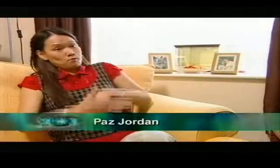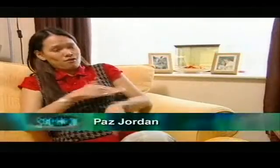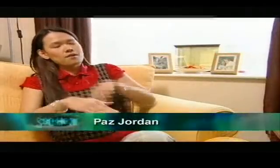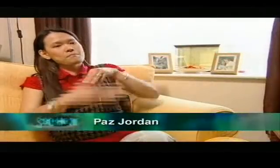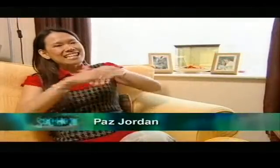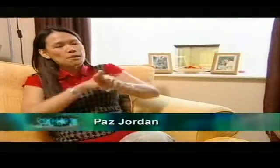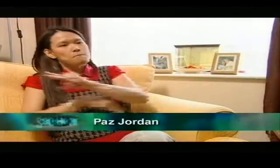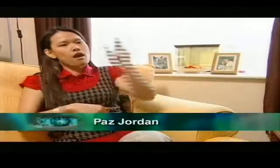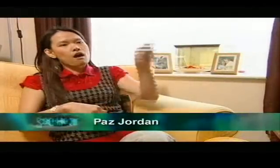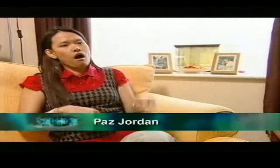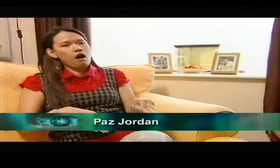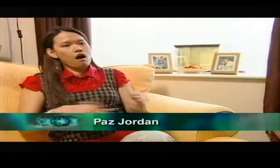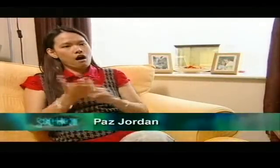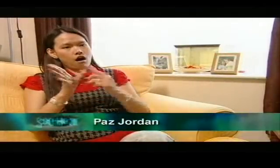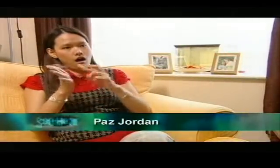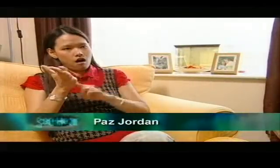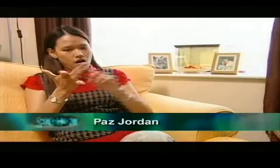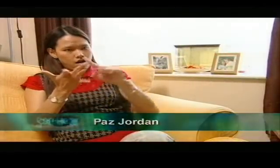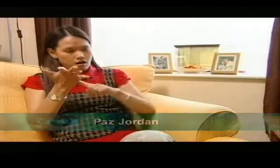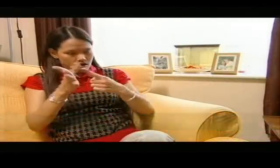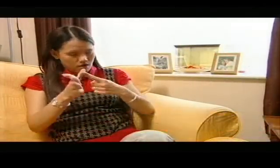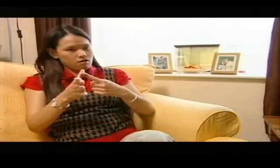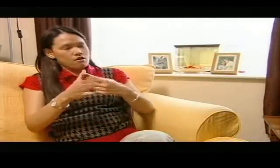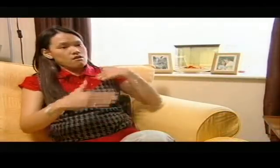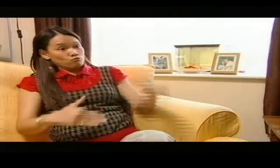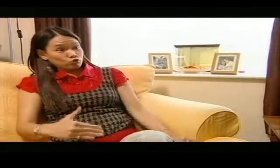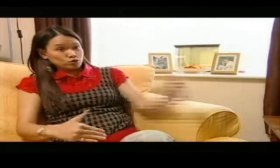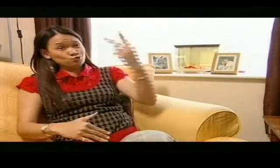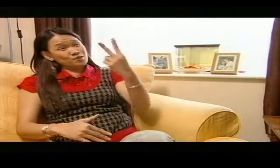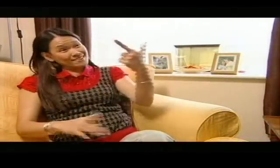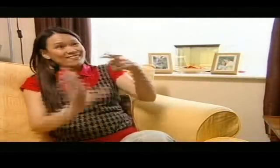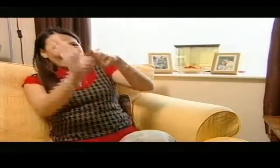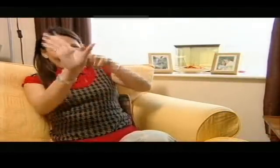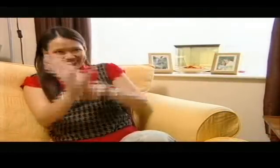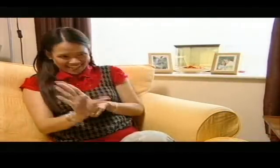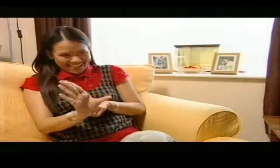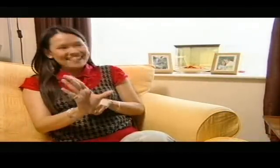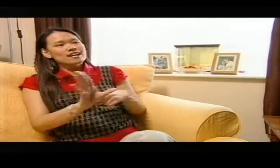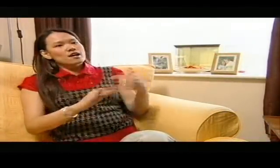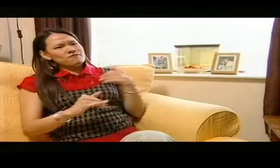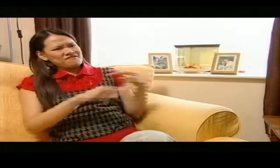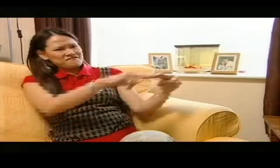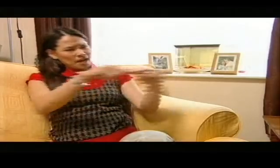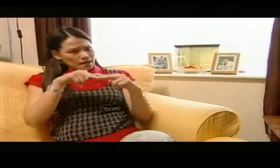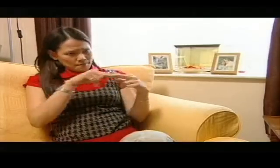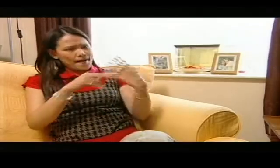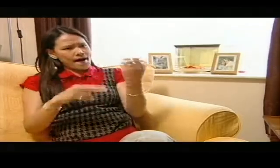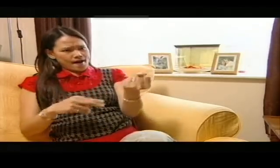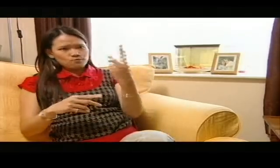I was born in Manila. I lived there for the first 27 years of my life. I've got a deaf sister, two